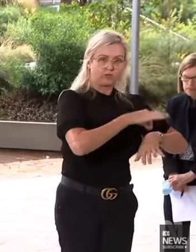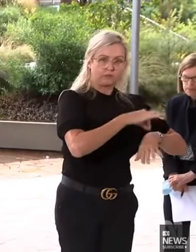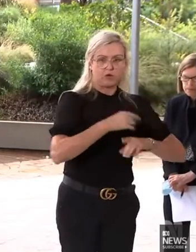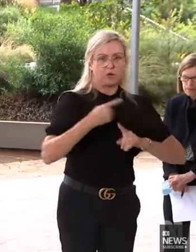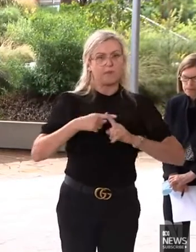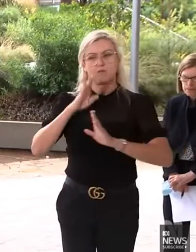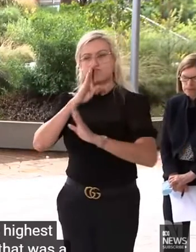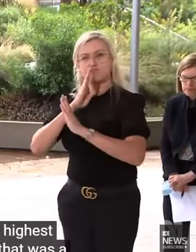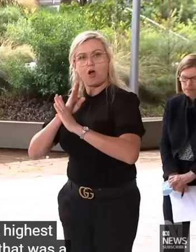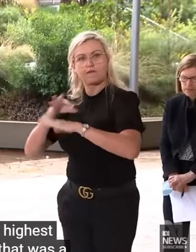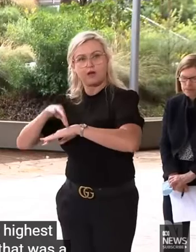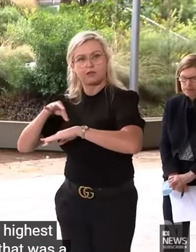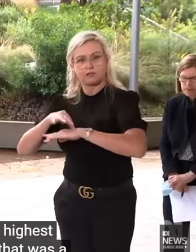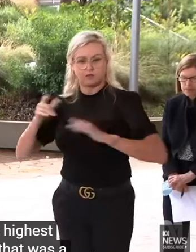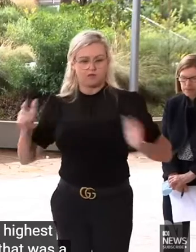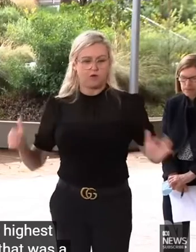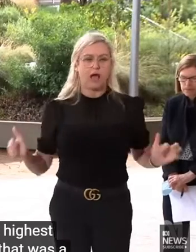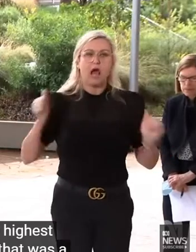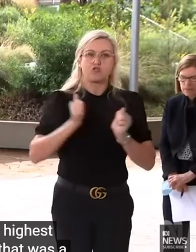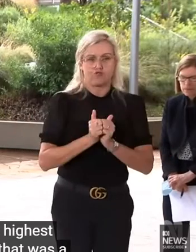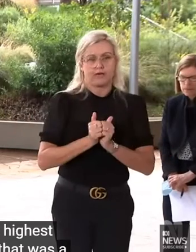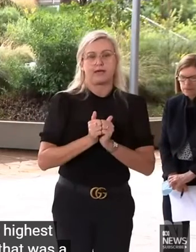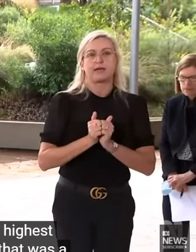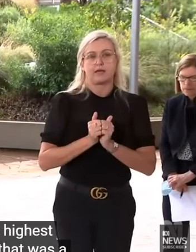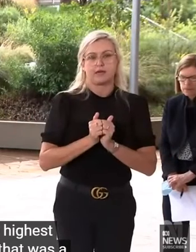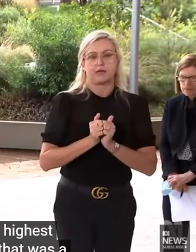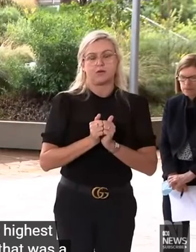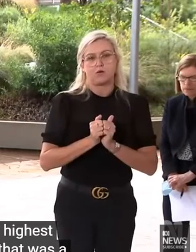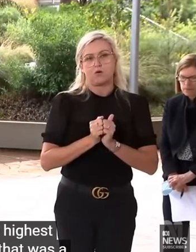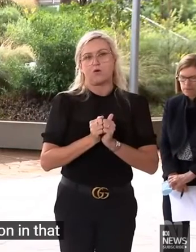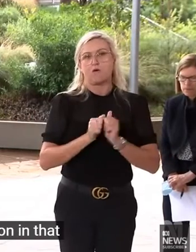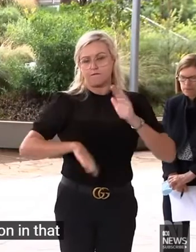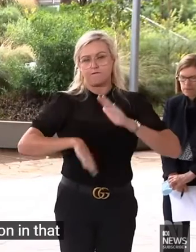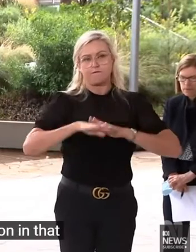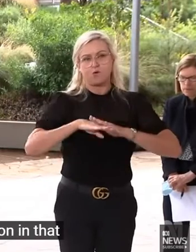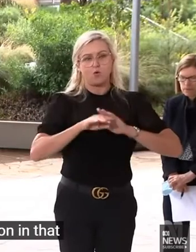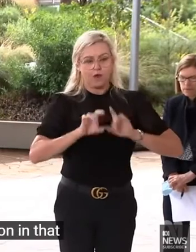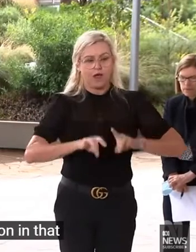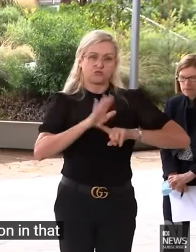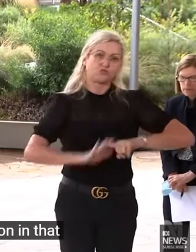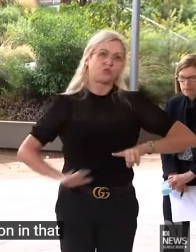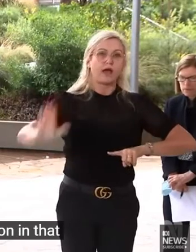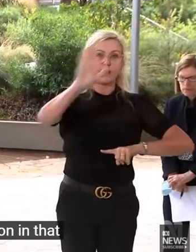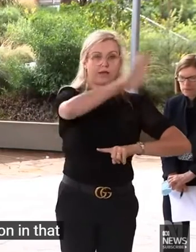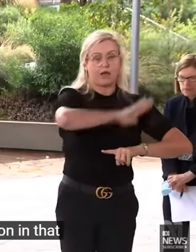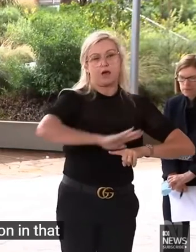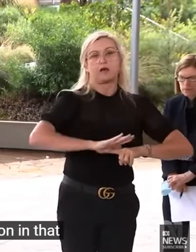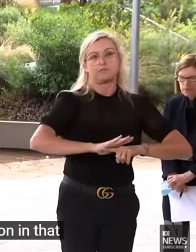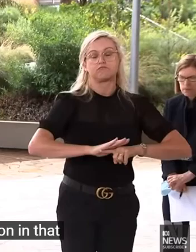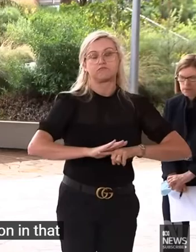a lot of pressure going on. And in that month, all of the states agreed with the Federal Government that we would